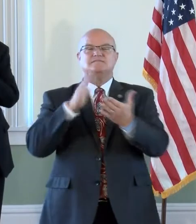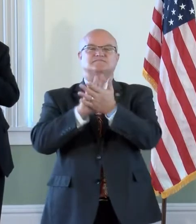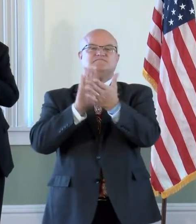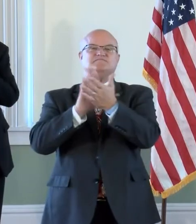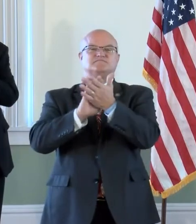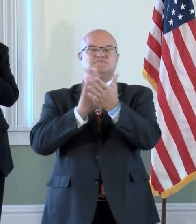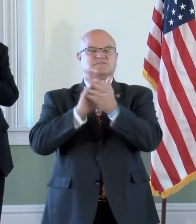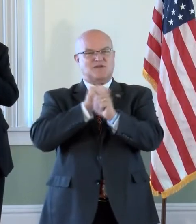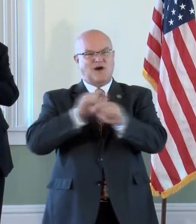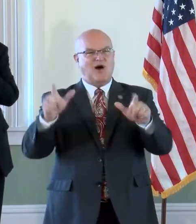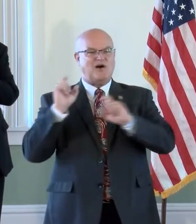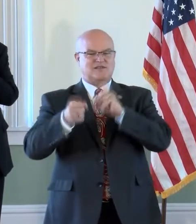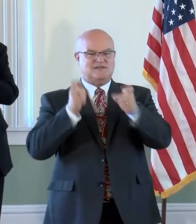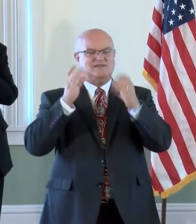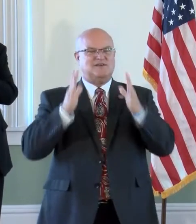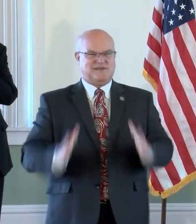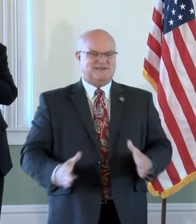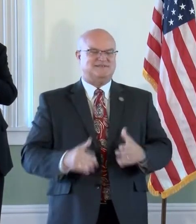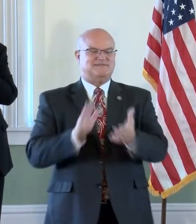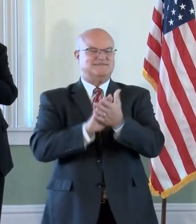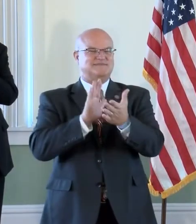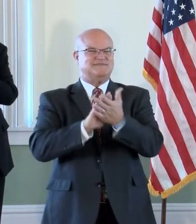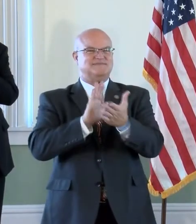generous lead donors a round of applause.